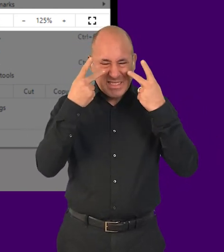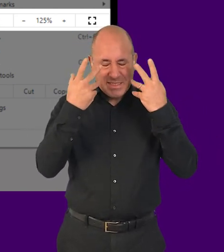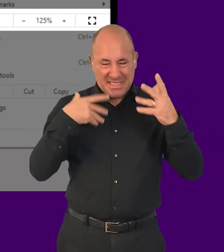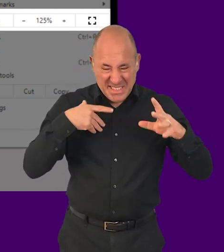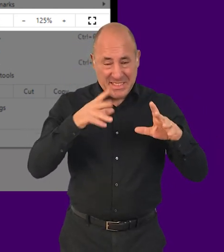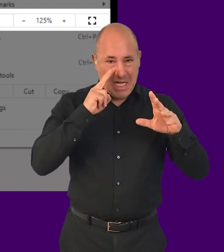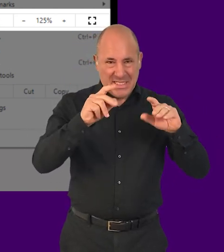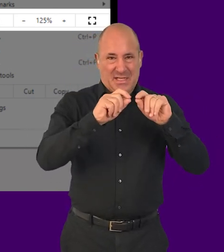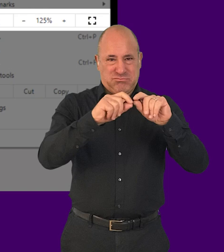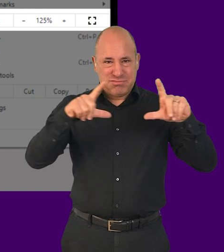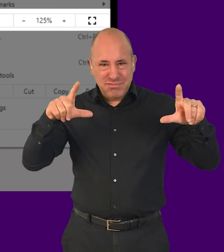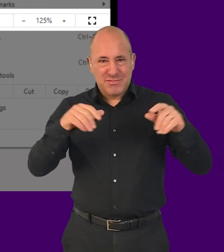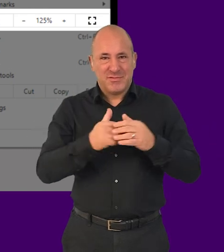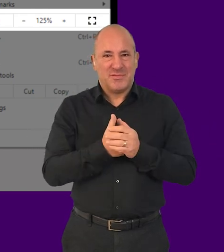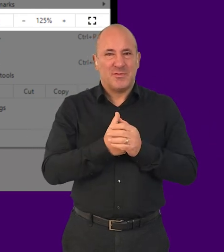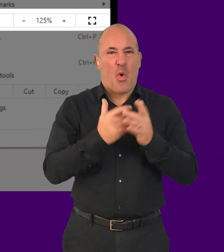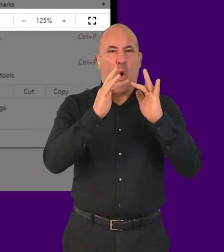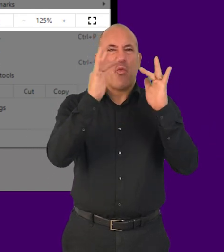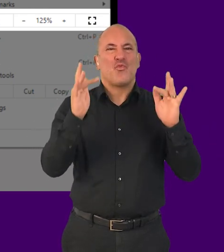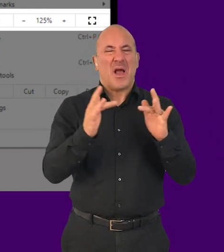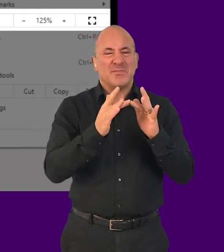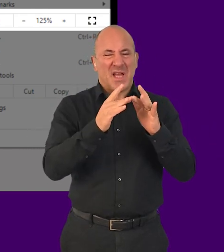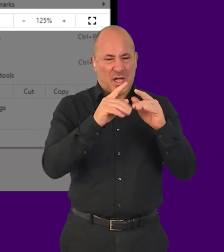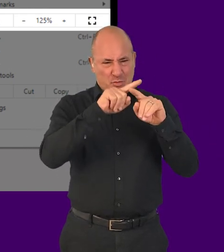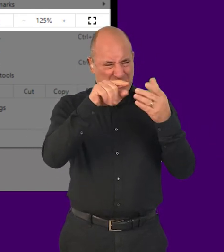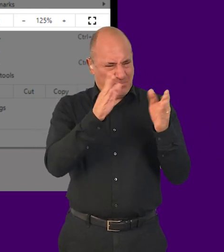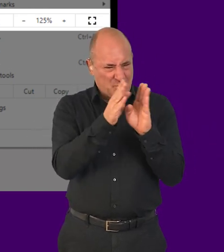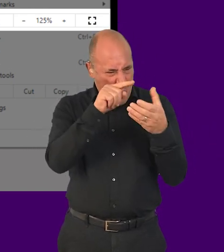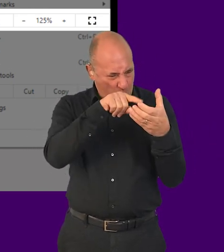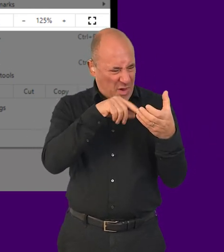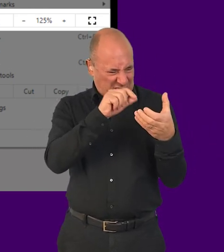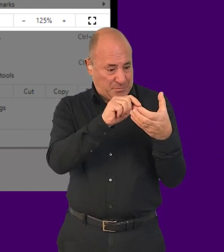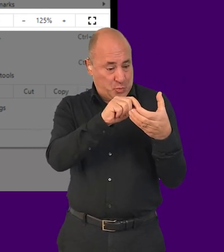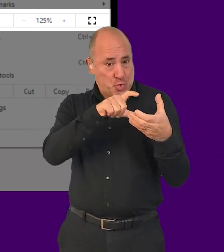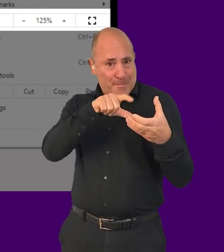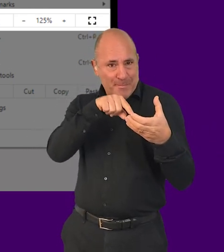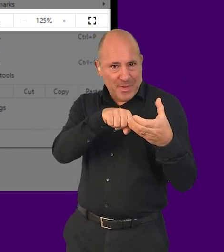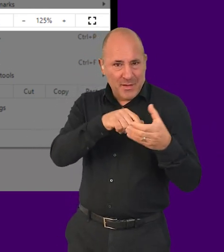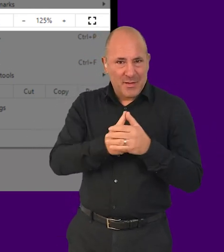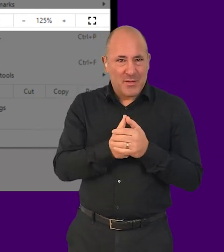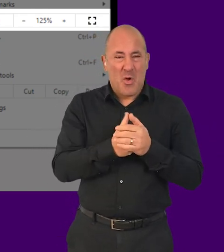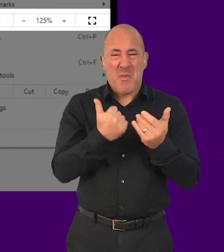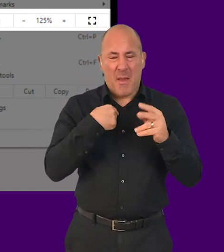their reading glasses, because they are looking at a website on a small screen, or because they have low vision.